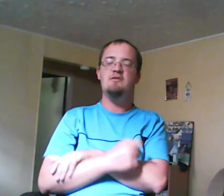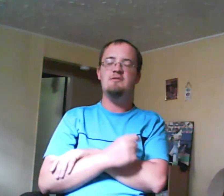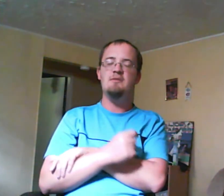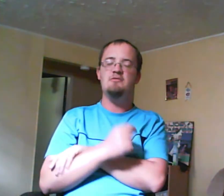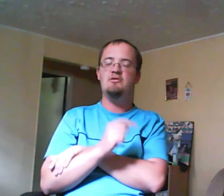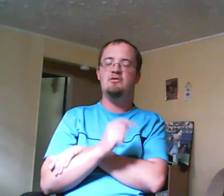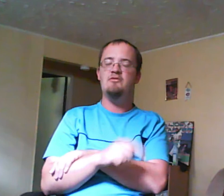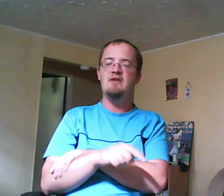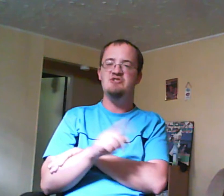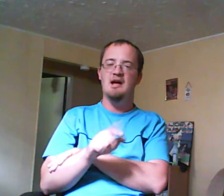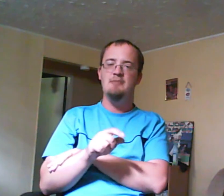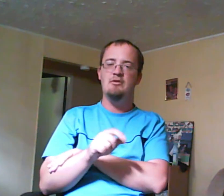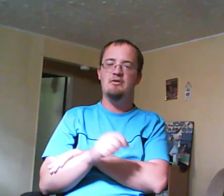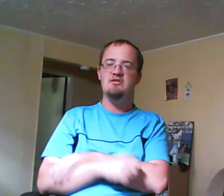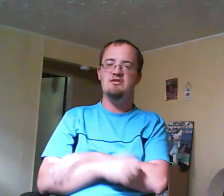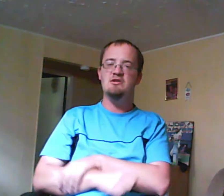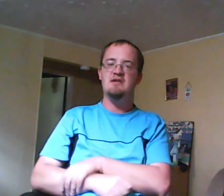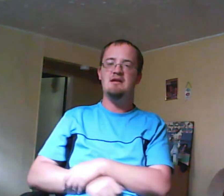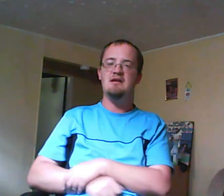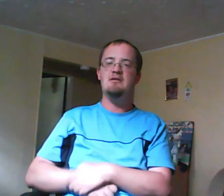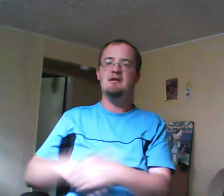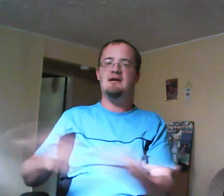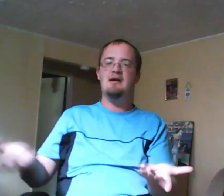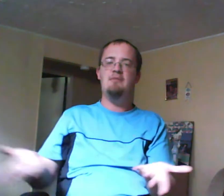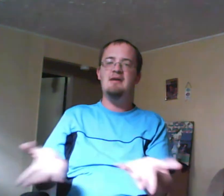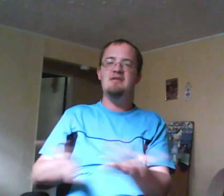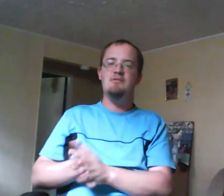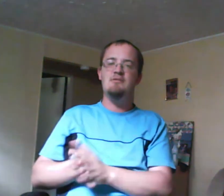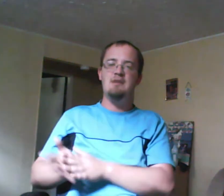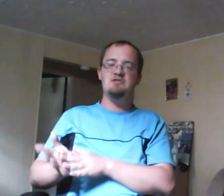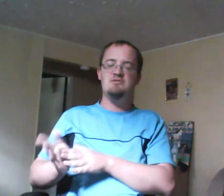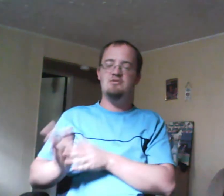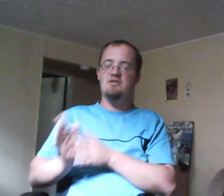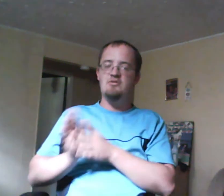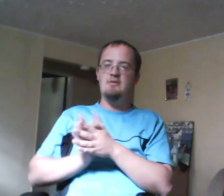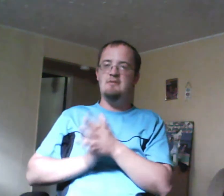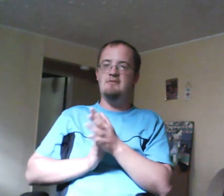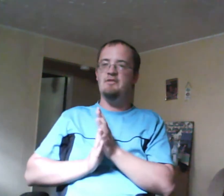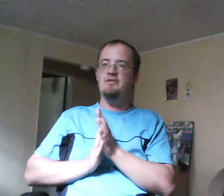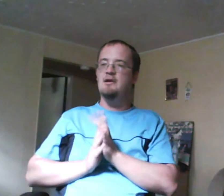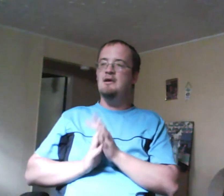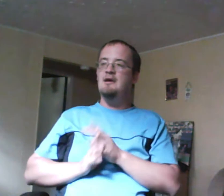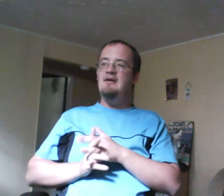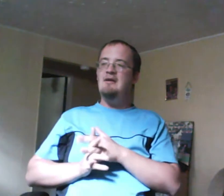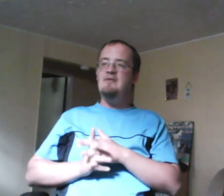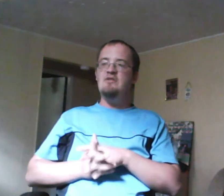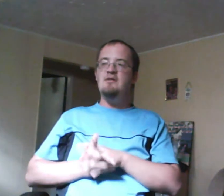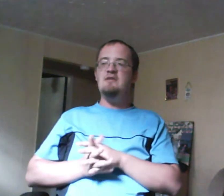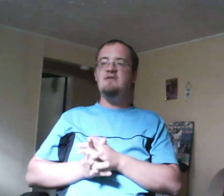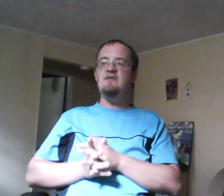mom finds a job or finds a sugar daddy. You can probably guess what option Consuela went with. However, Zoe's valedictorian